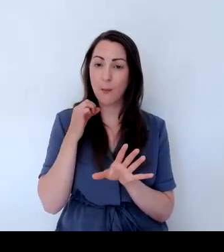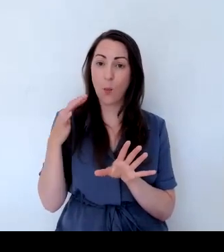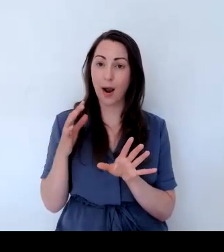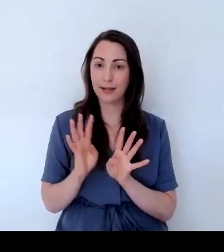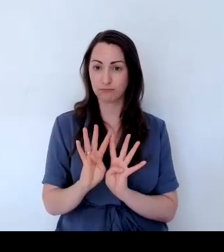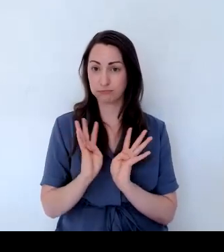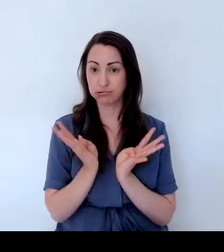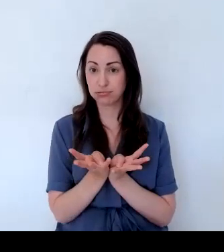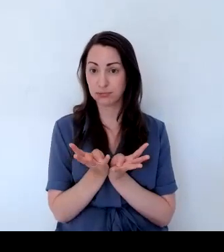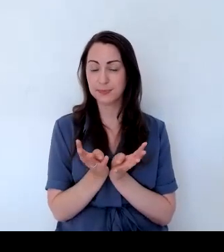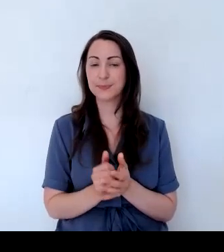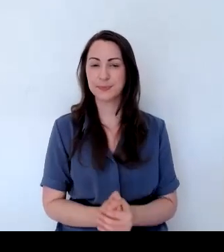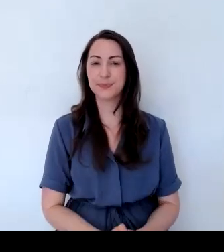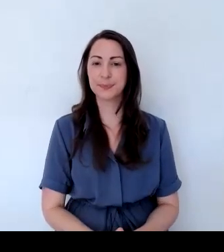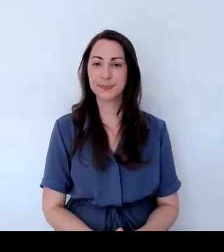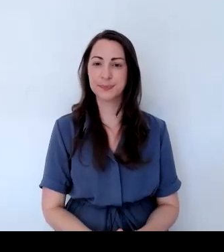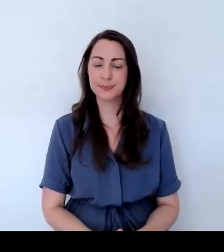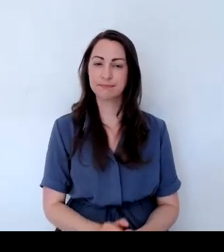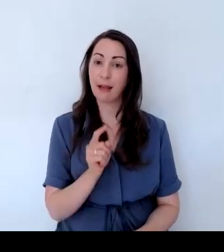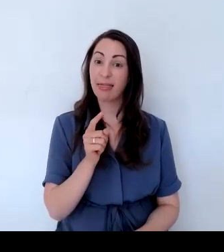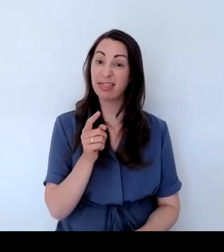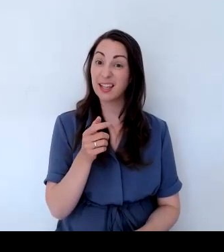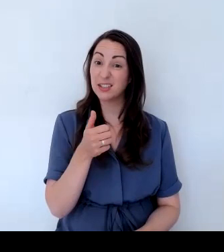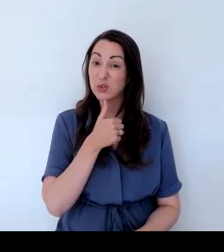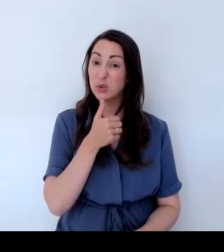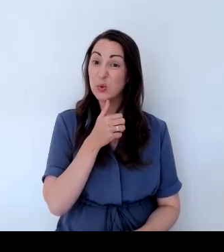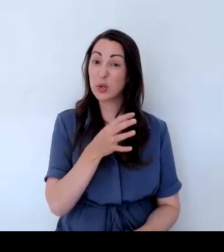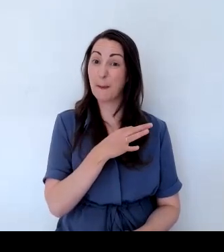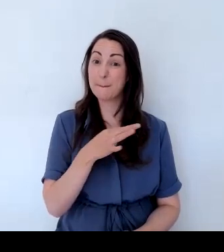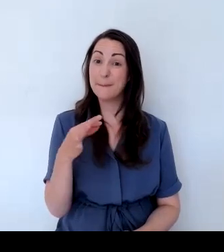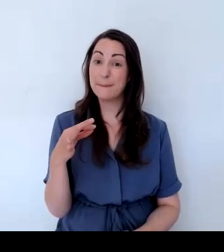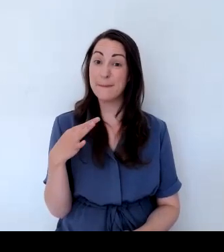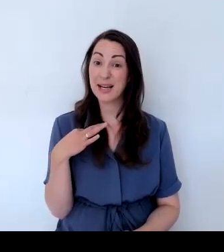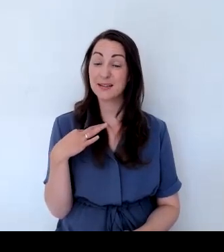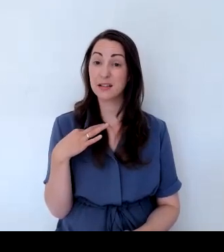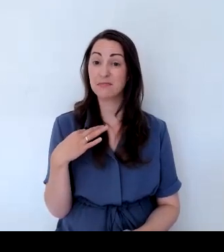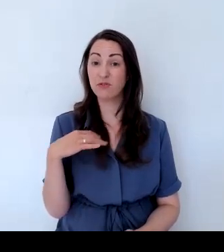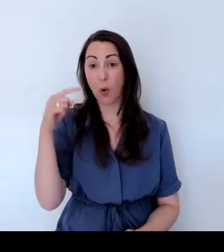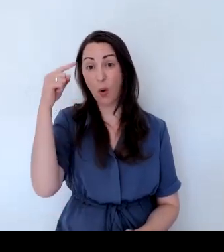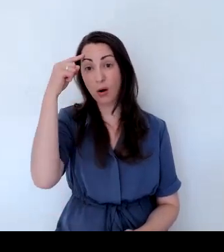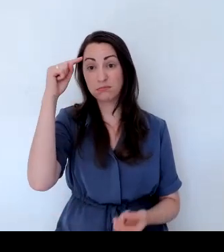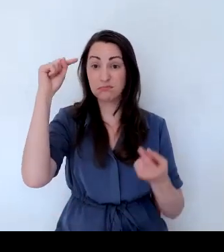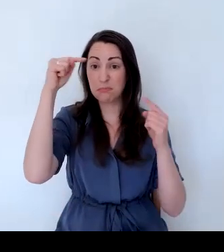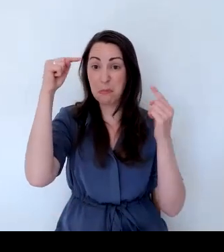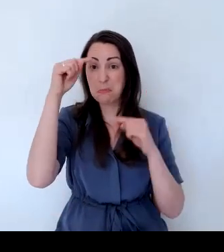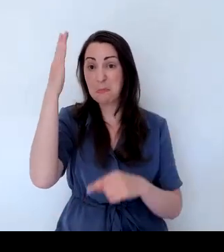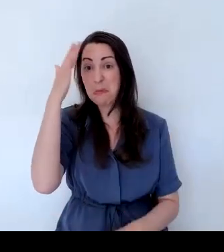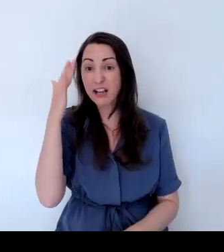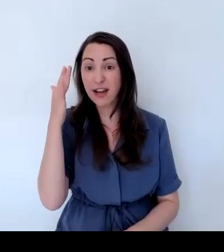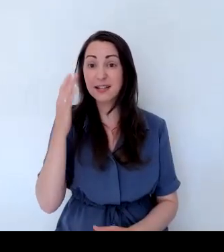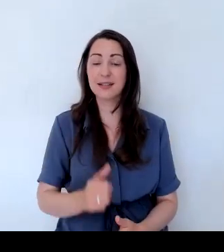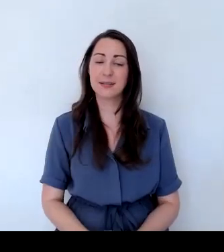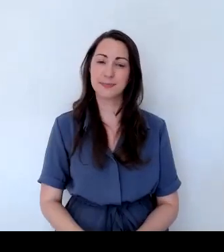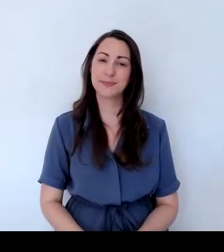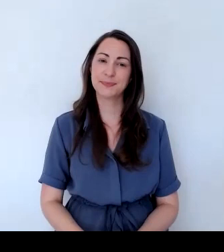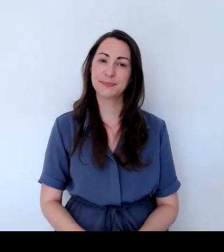And that's a medicinal herb, course, can be used for migraines. And then just mixing into